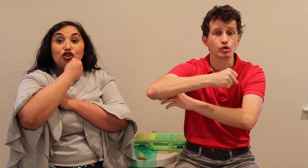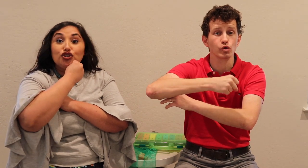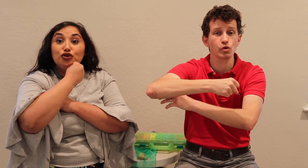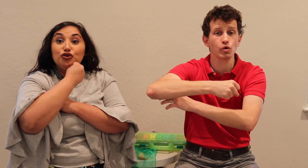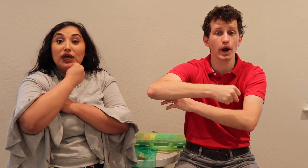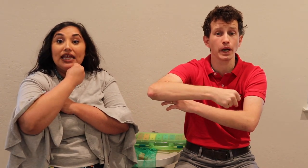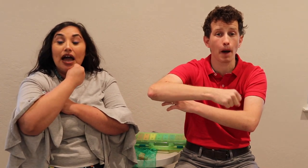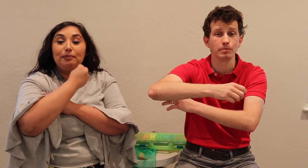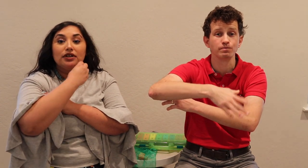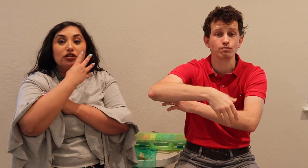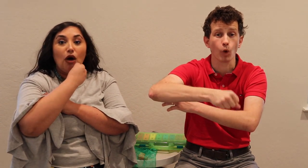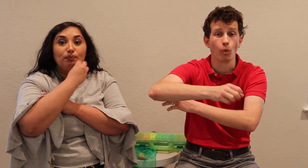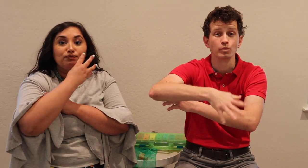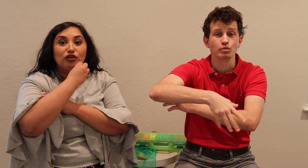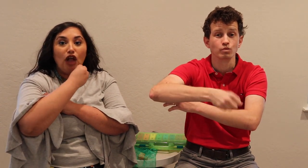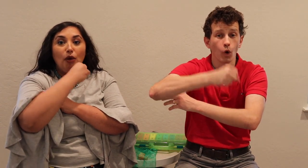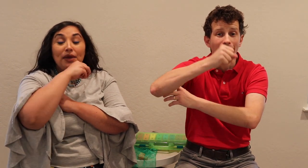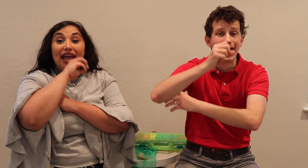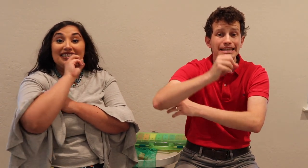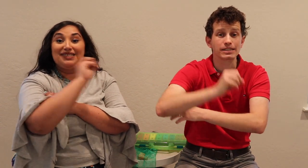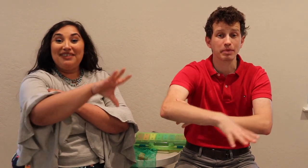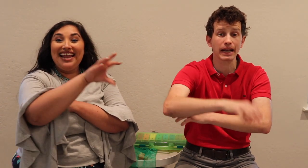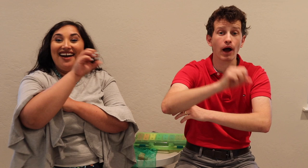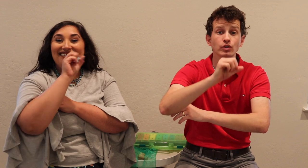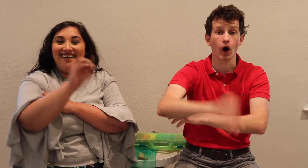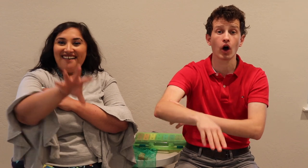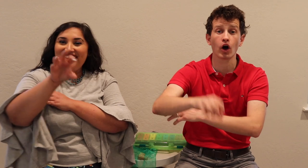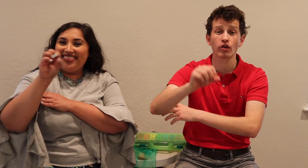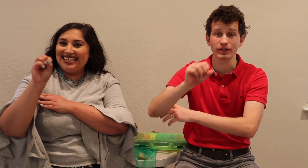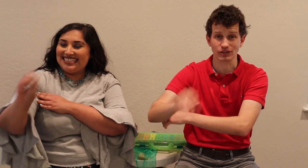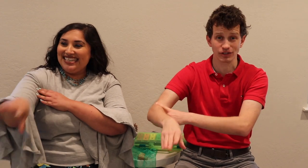chew it up, and spit out all the seeds.